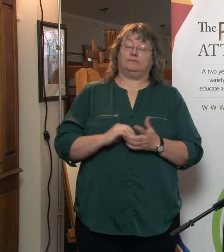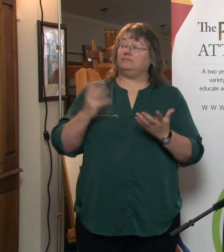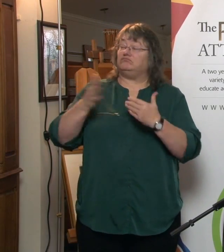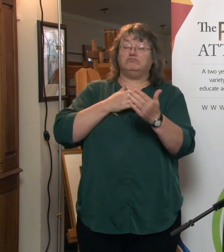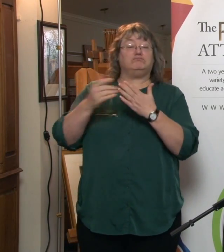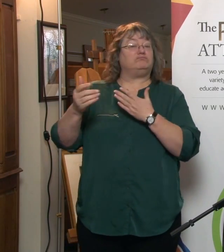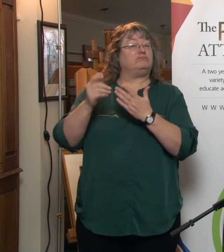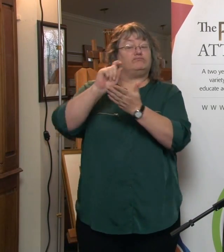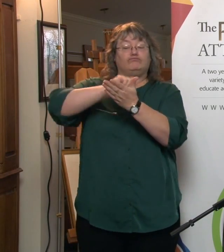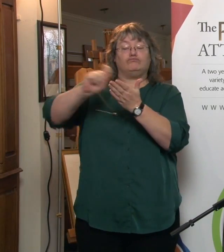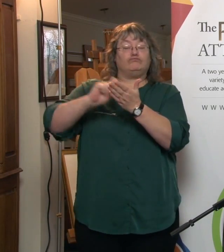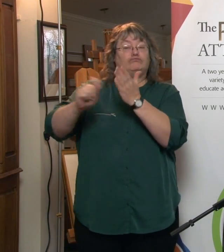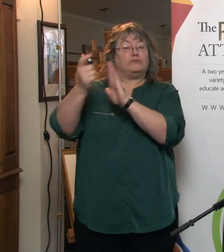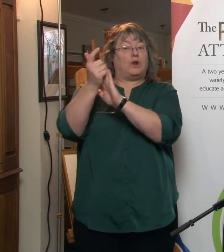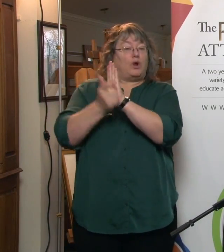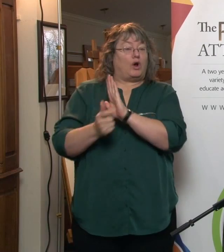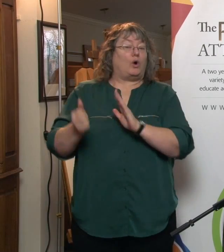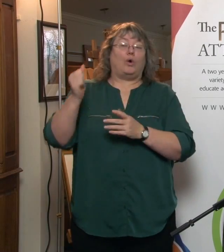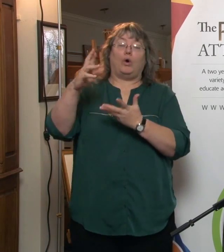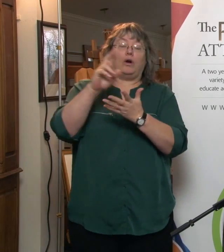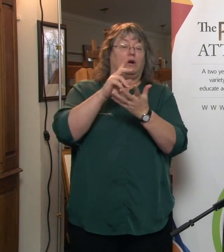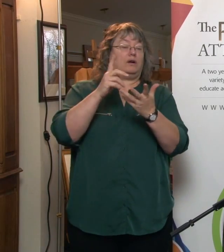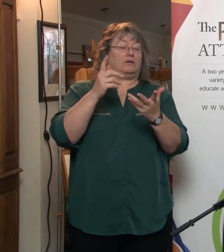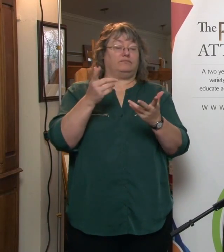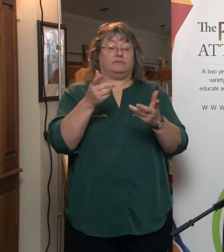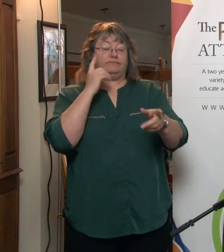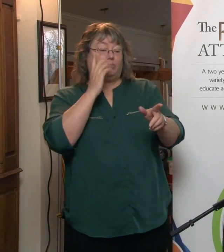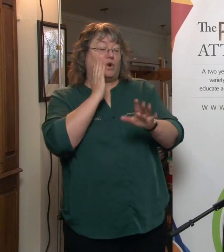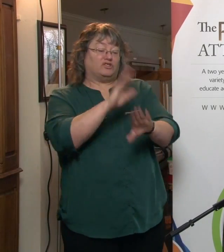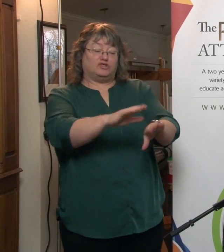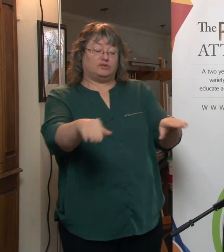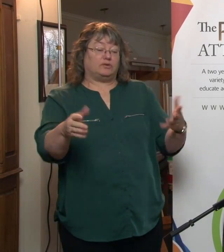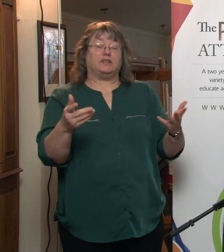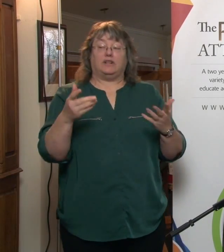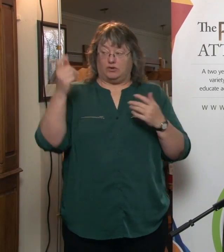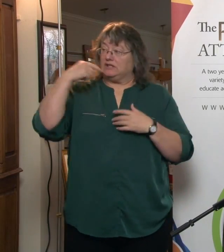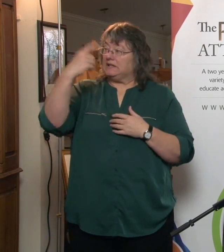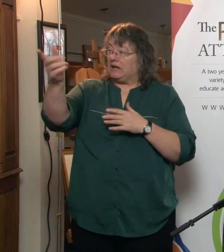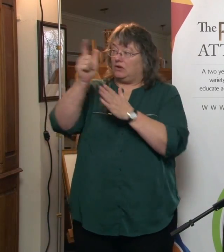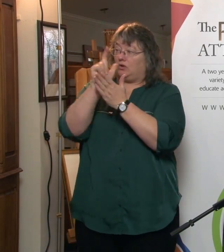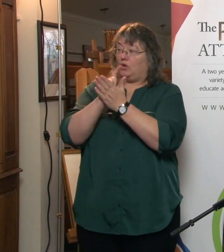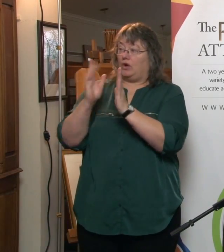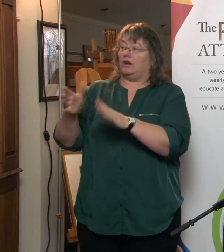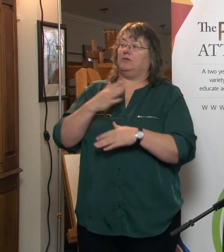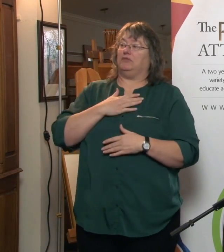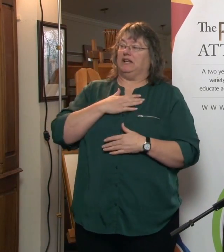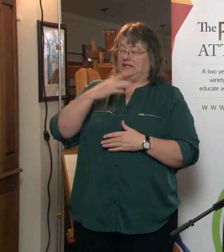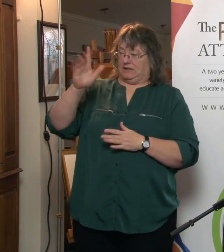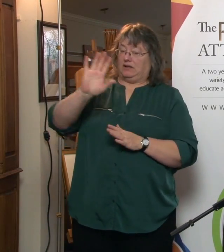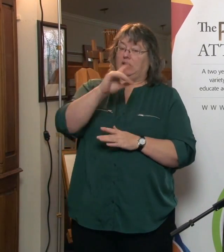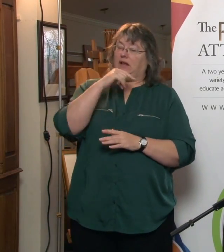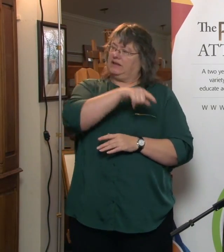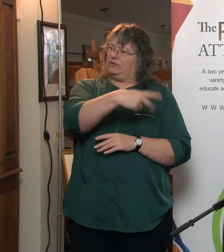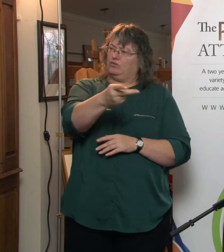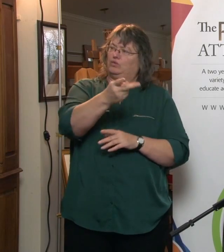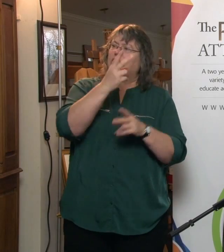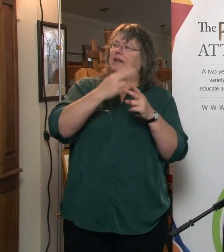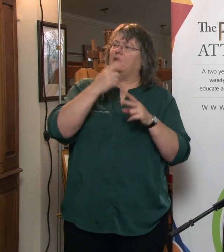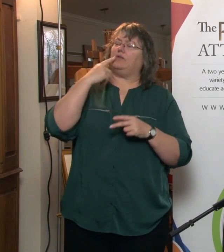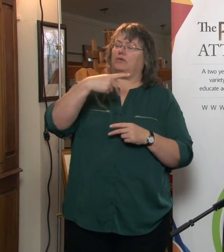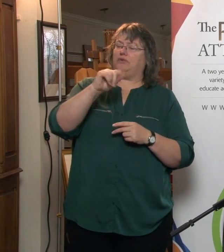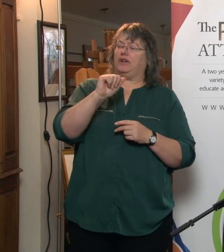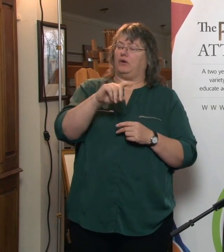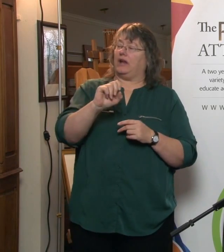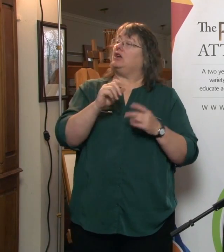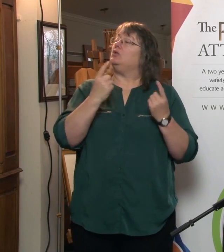lawyer and you're having your kids act. You can say again to the lawyer, please hold these in safekeeping. I've let my kids know I've named them. They don't need to do